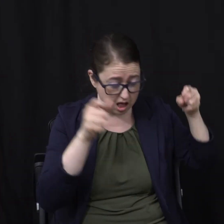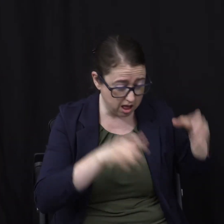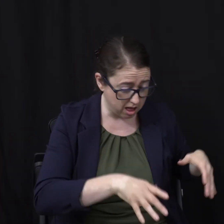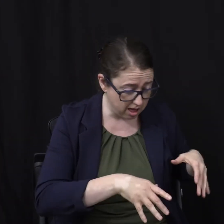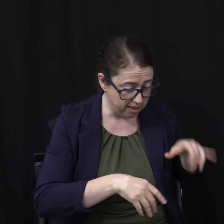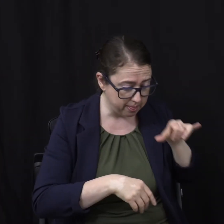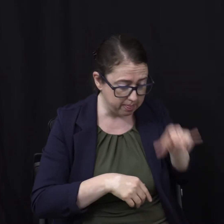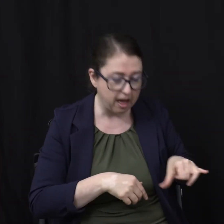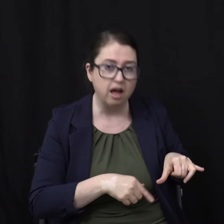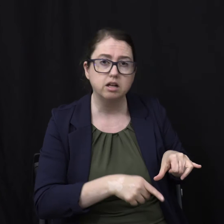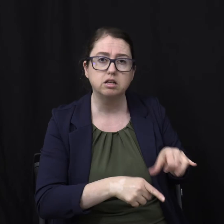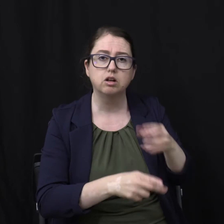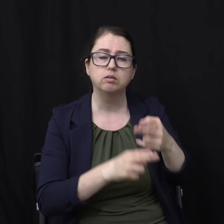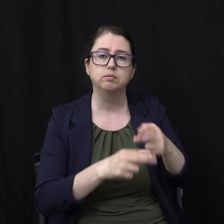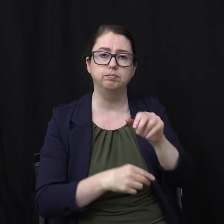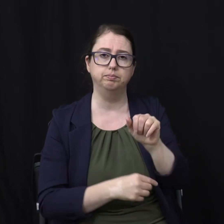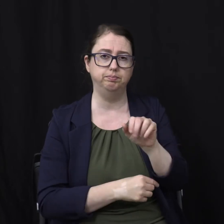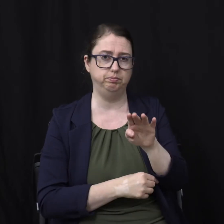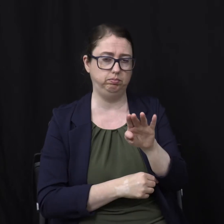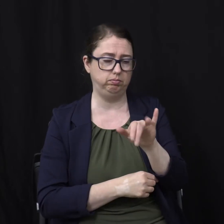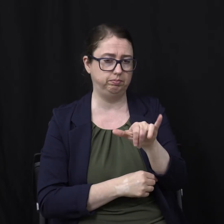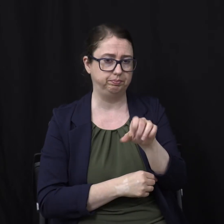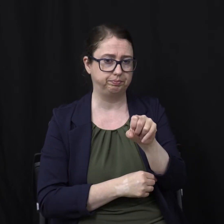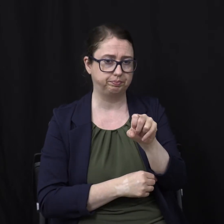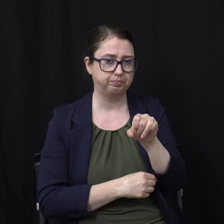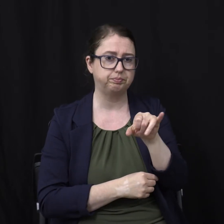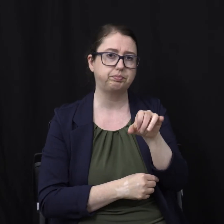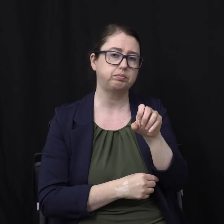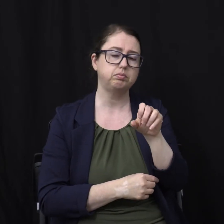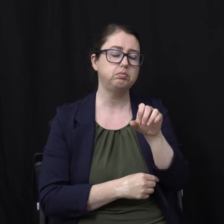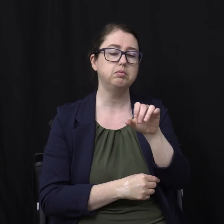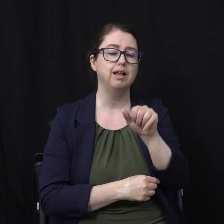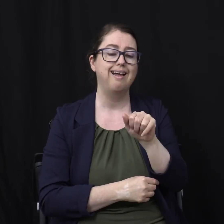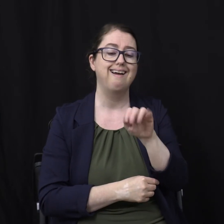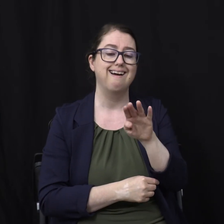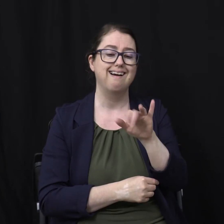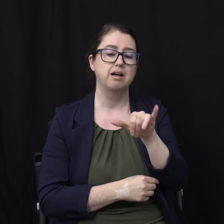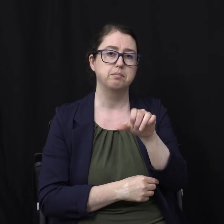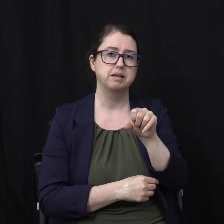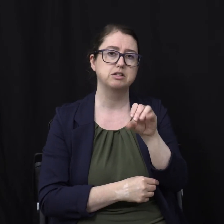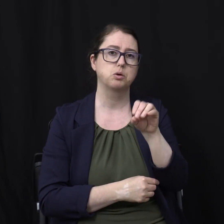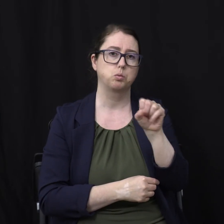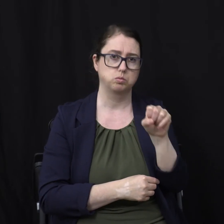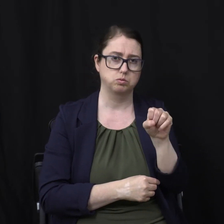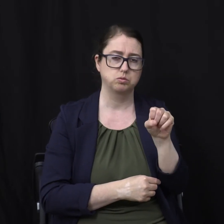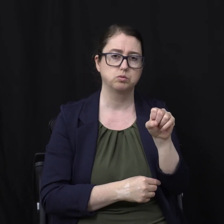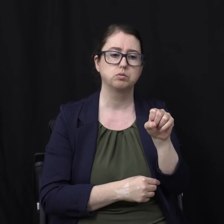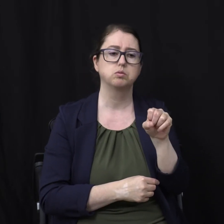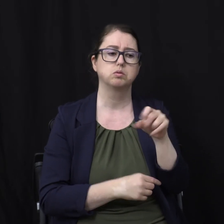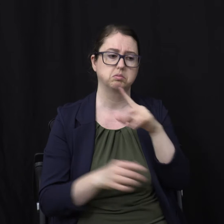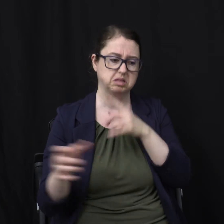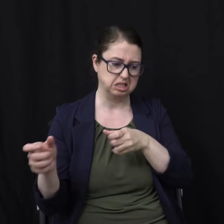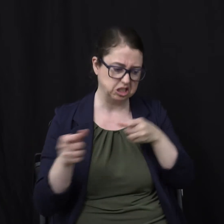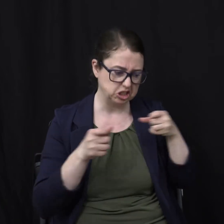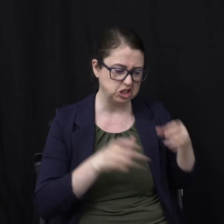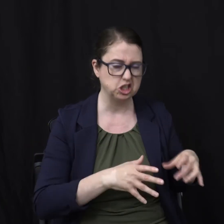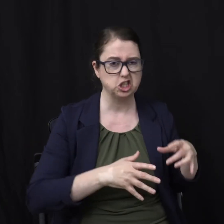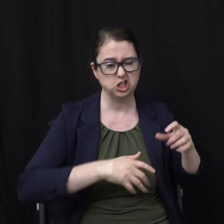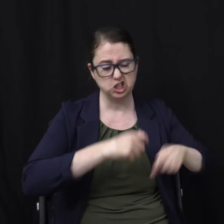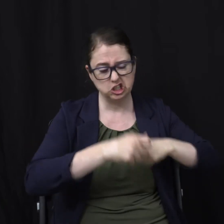This This Chained up Not being able To deceive anybody Context You can imagine When the earth Is laid